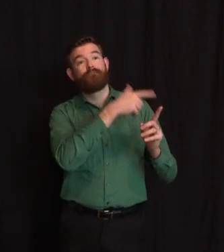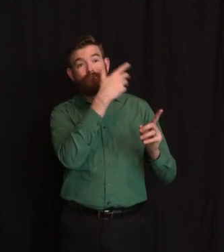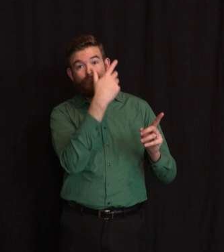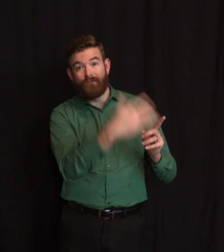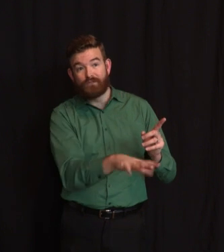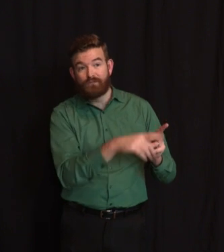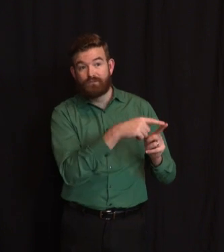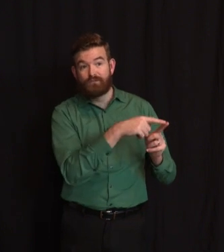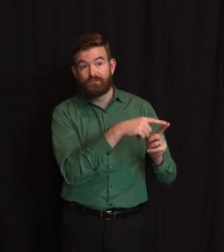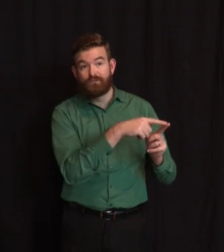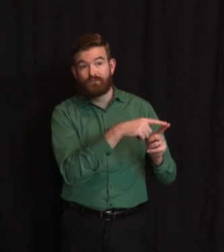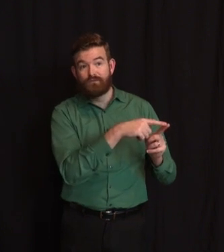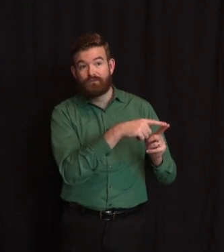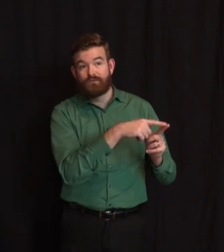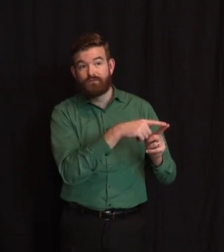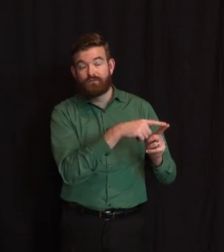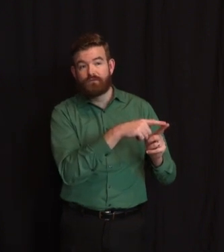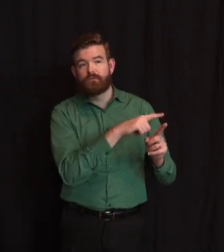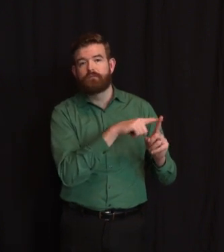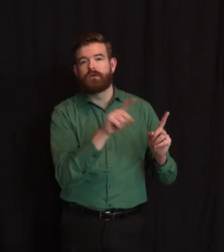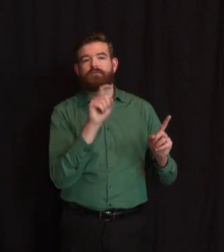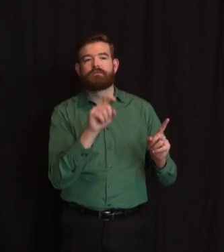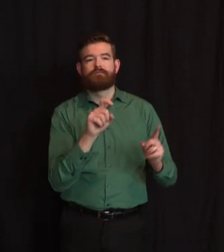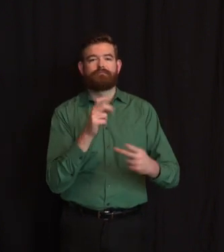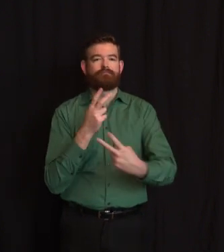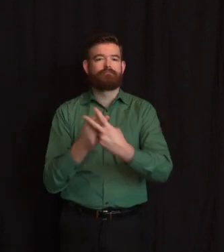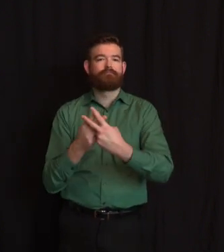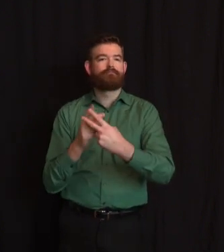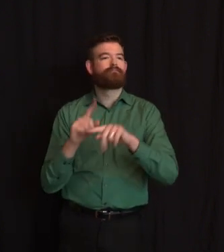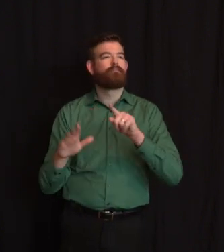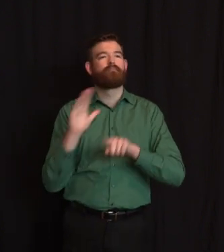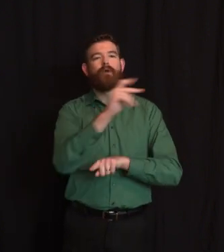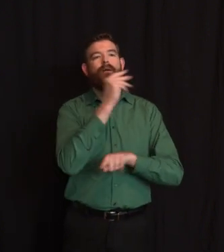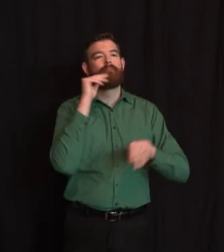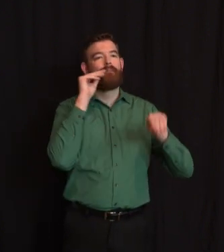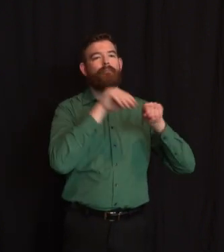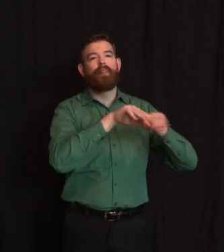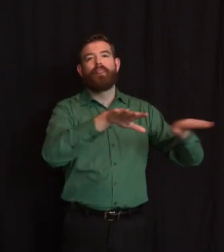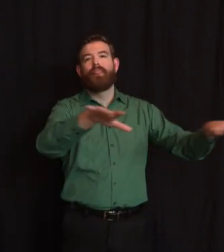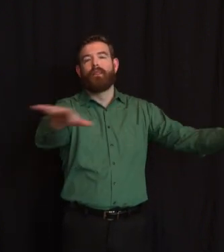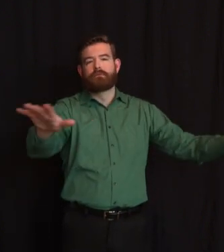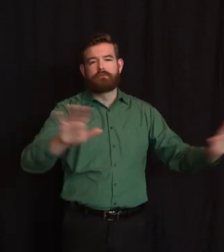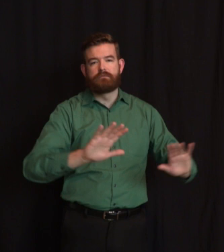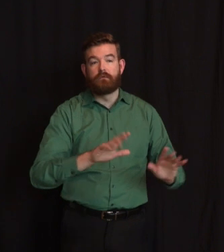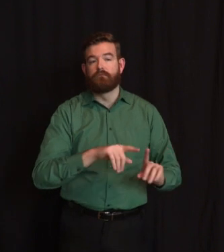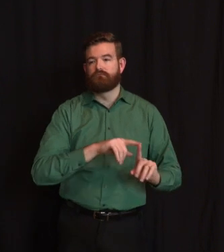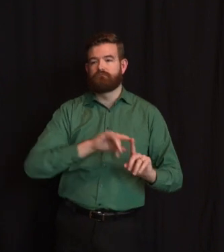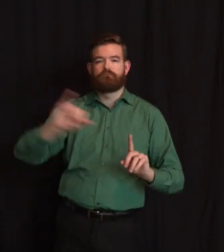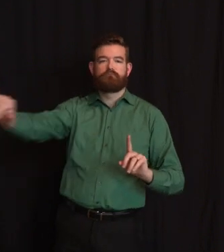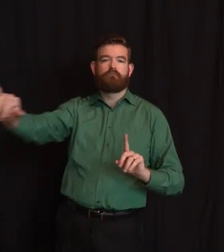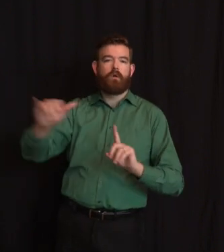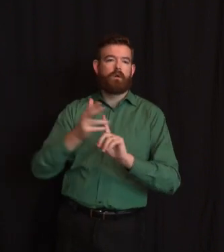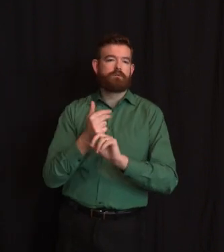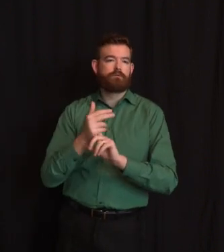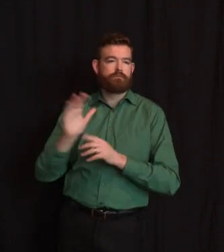homes. If they have one, it could be for homeless as well. And additionally, there's room set aside for health care workers